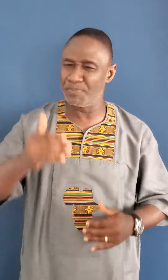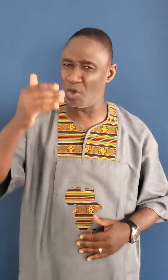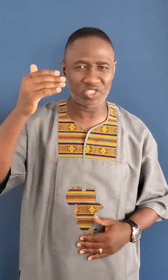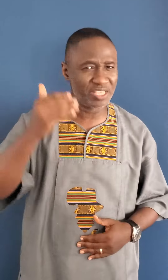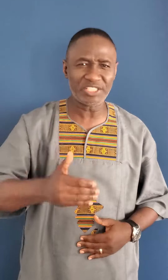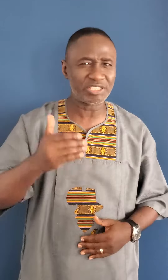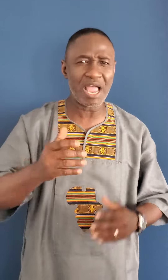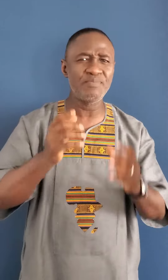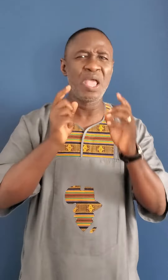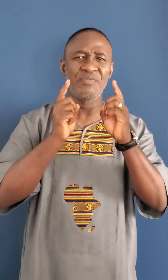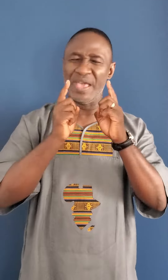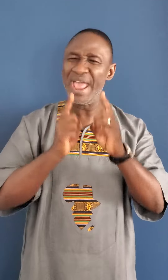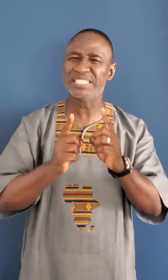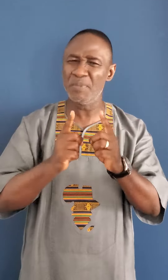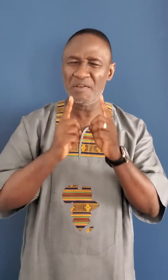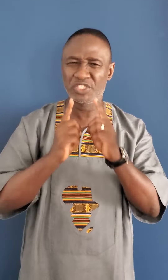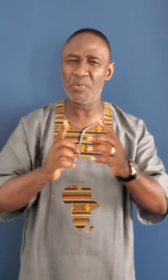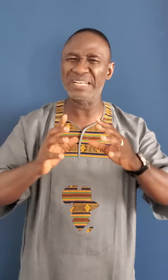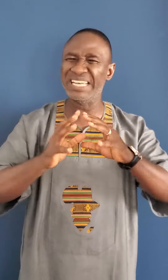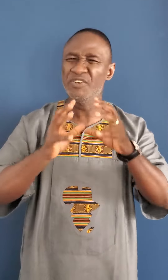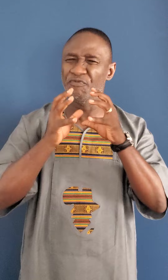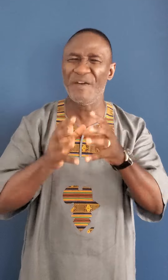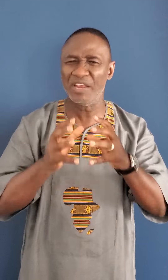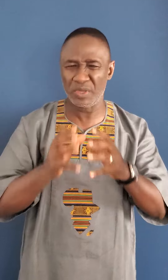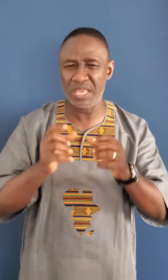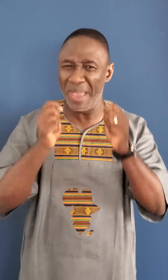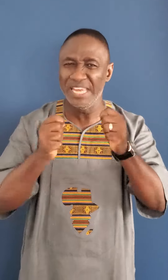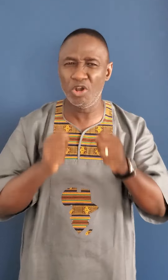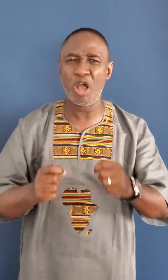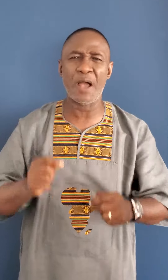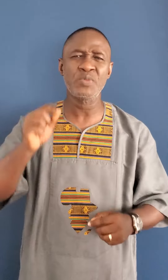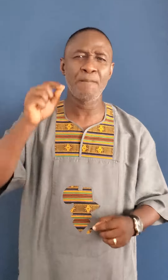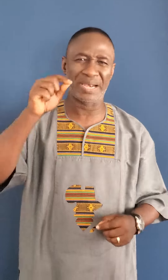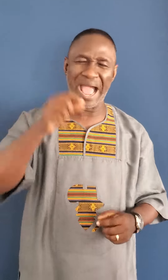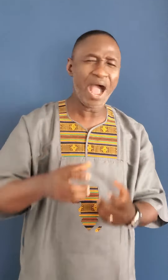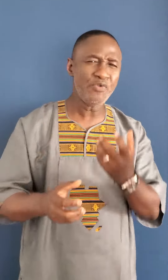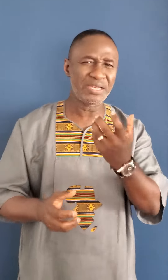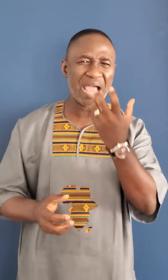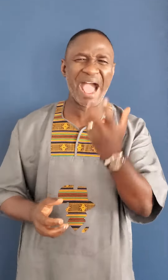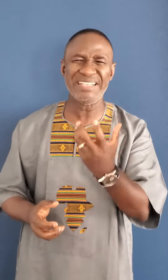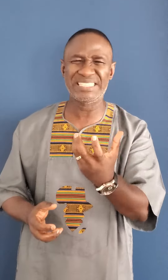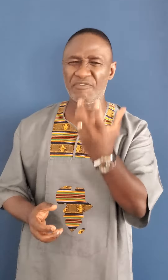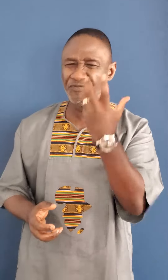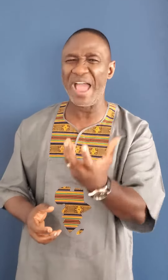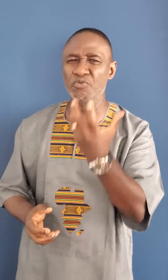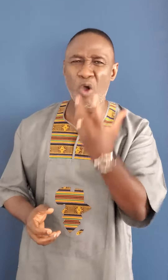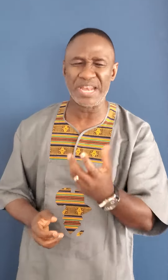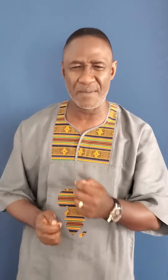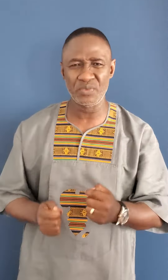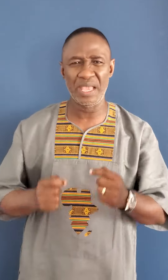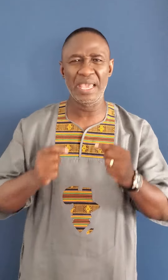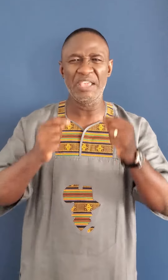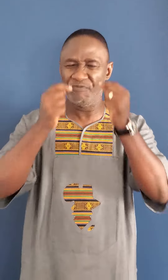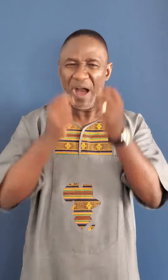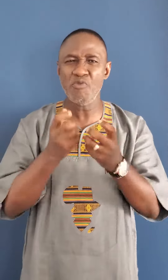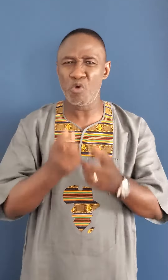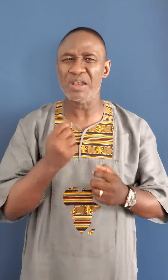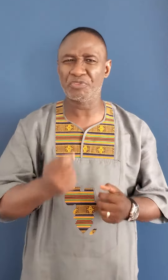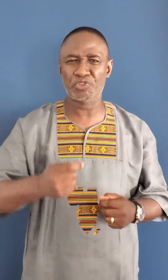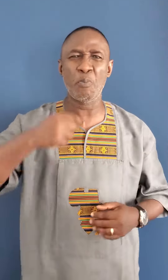because this time the headsman of jerah didn't fight with him any longer but how did isaac find water he found water through